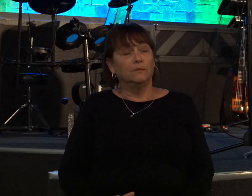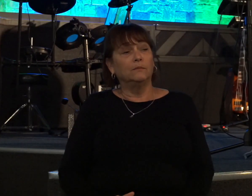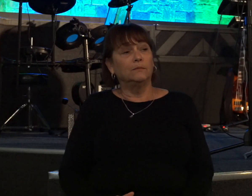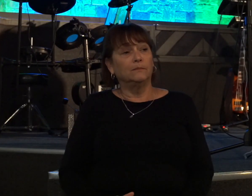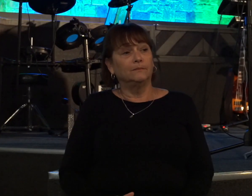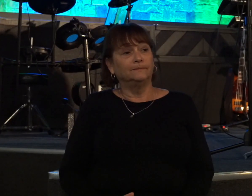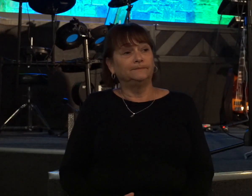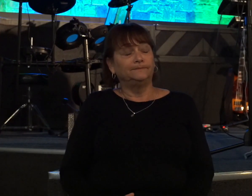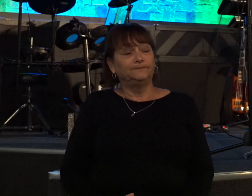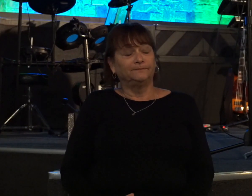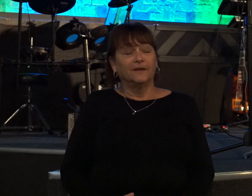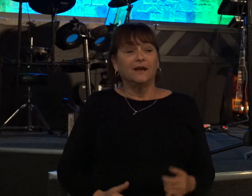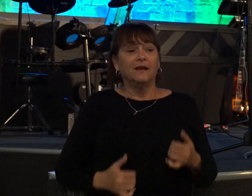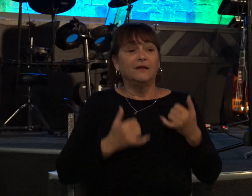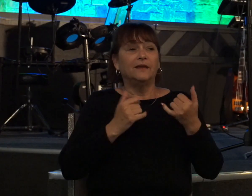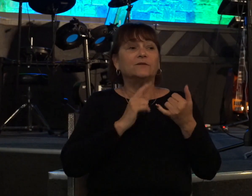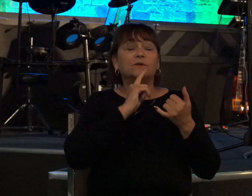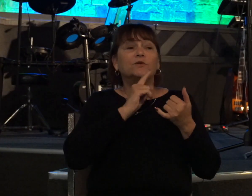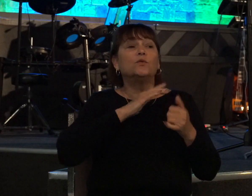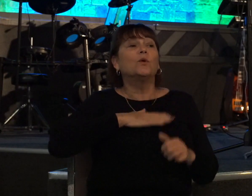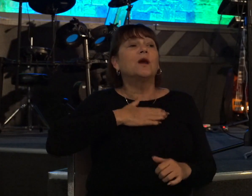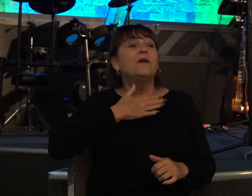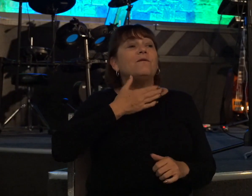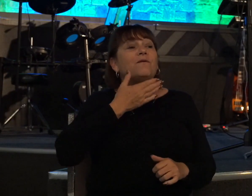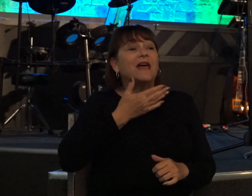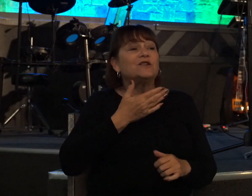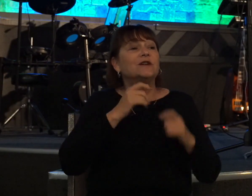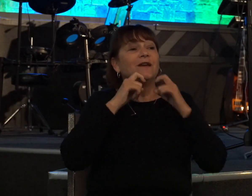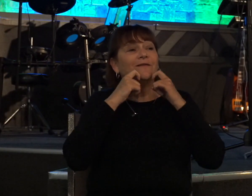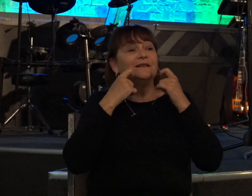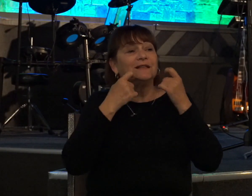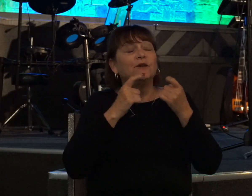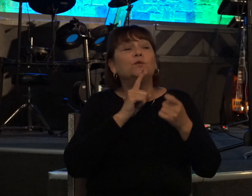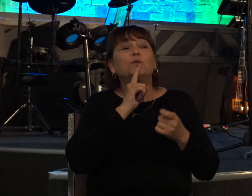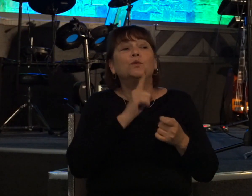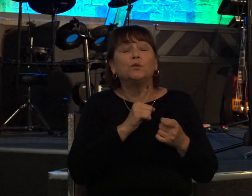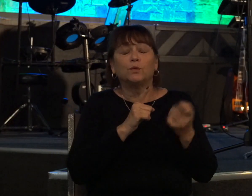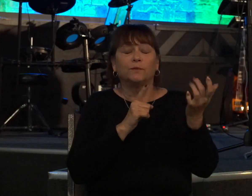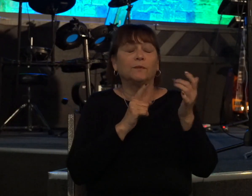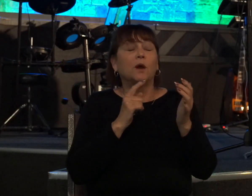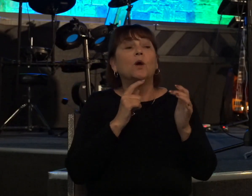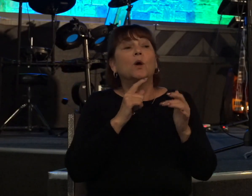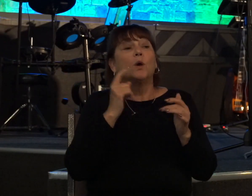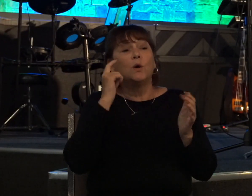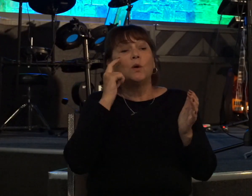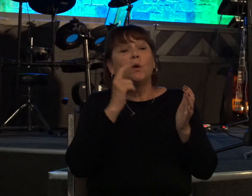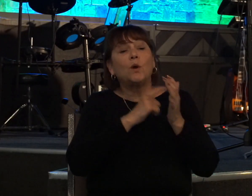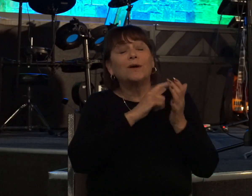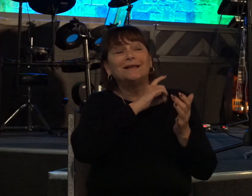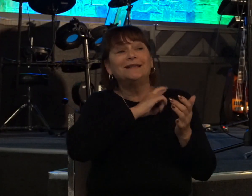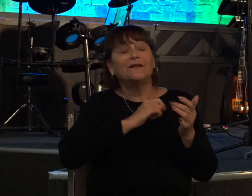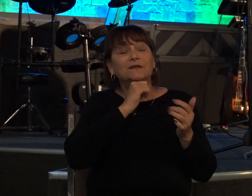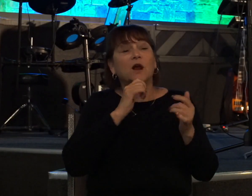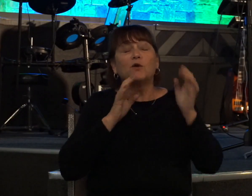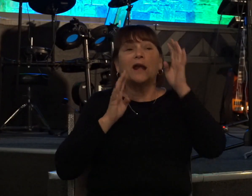this was true confession of sin notice that david isn't trying to make up any excuses